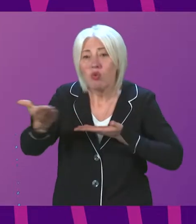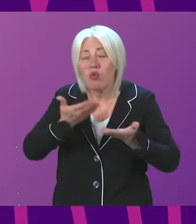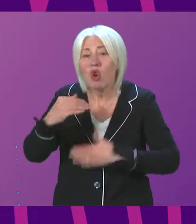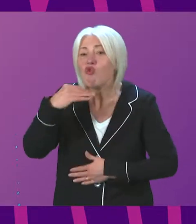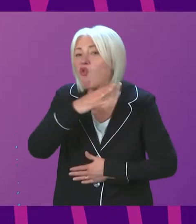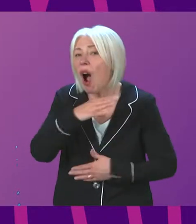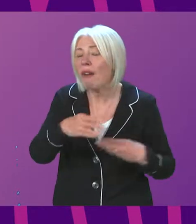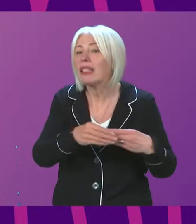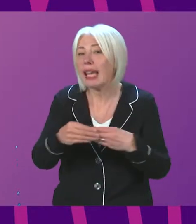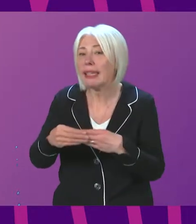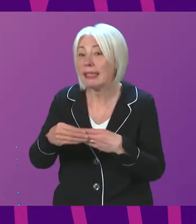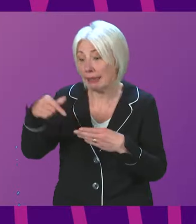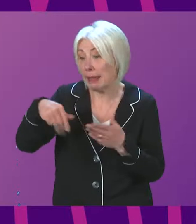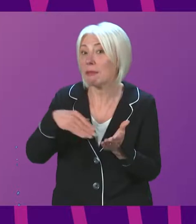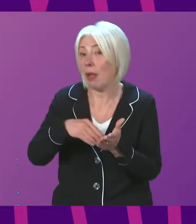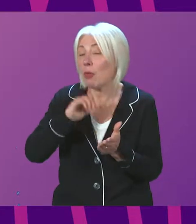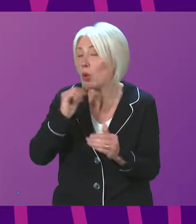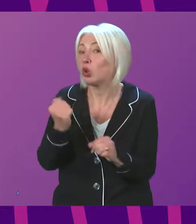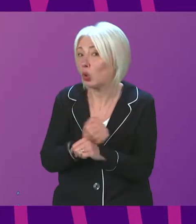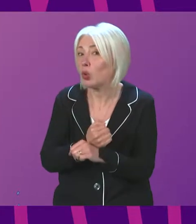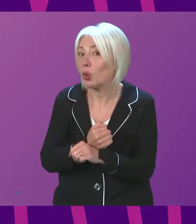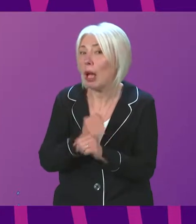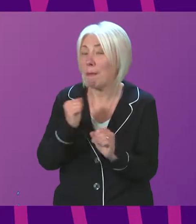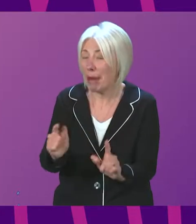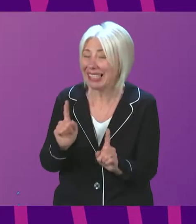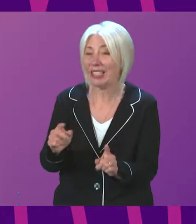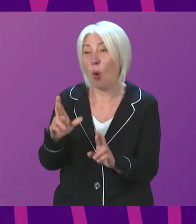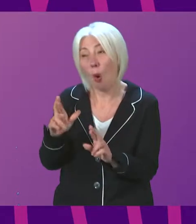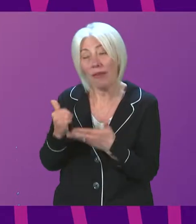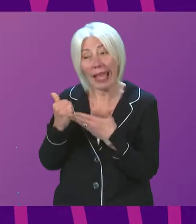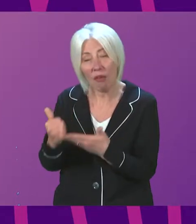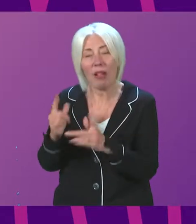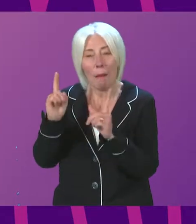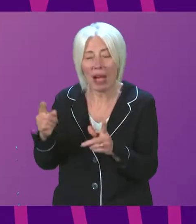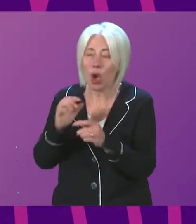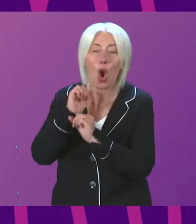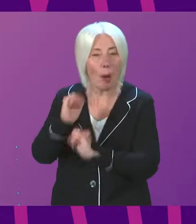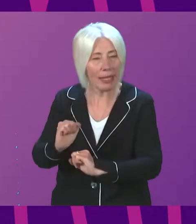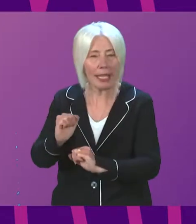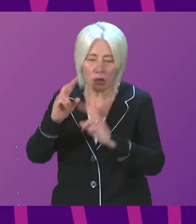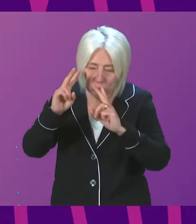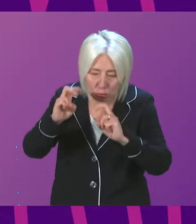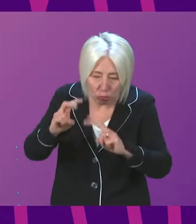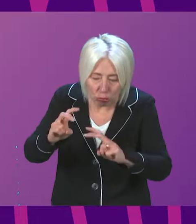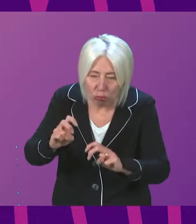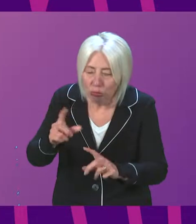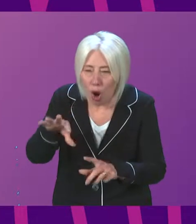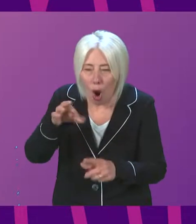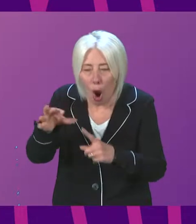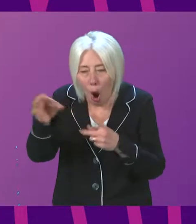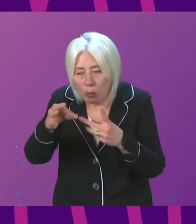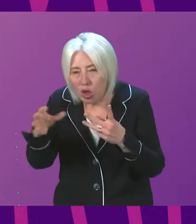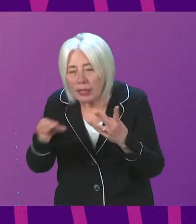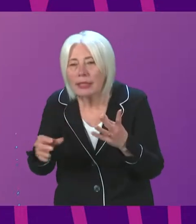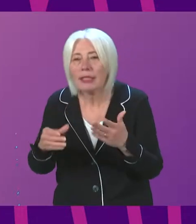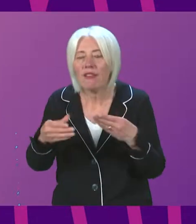guidance we will do that later this month however and I hope this is helpful we are committed to looking further at the options to place